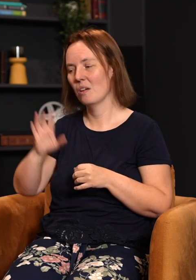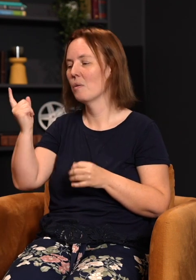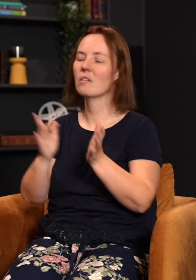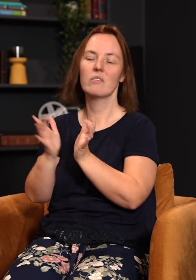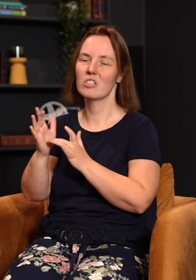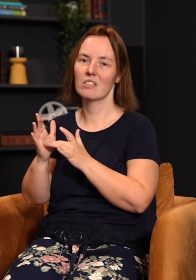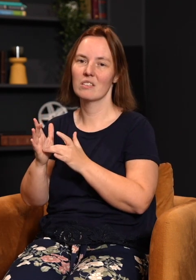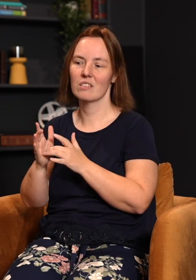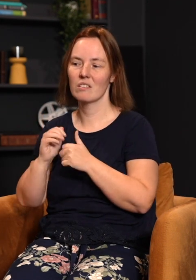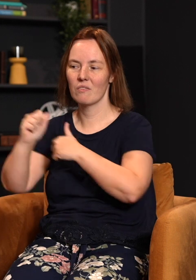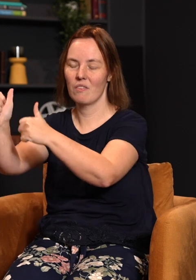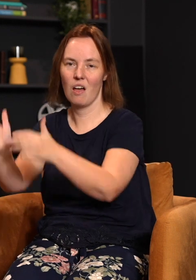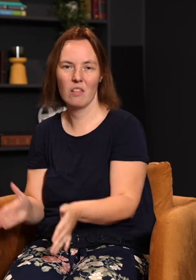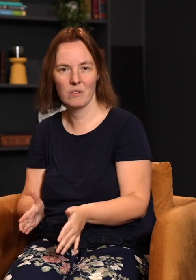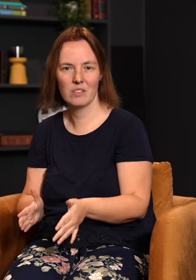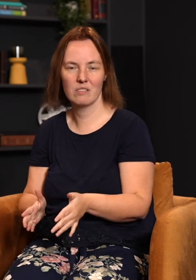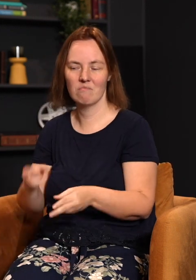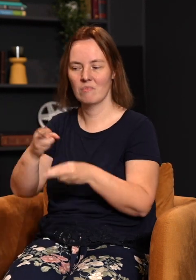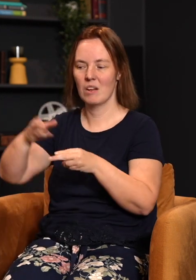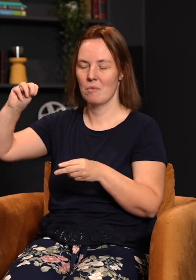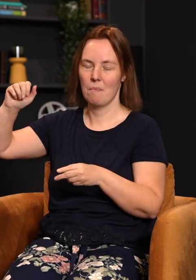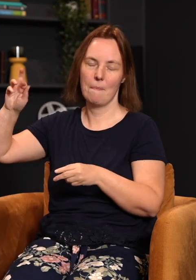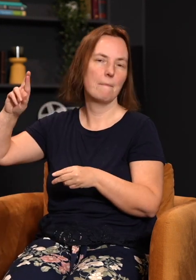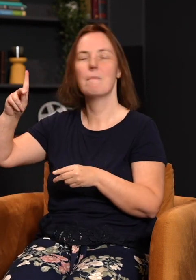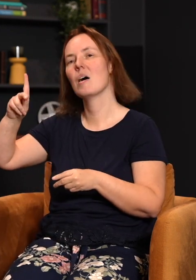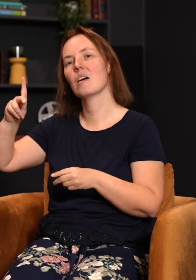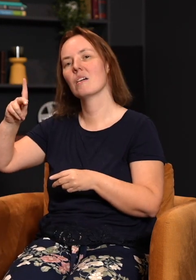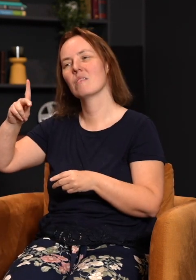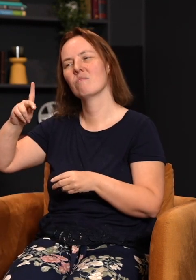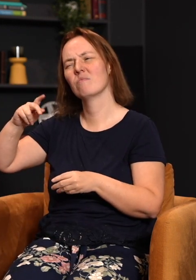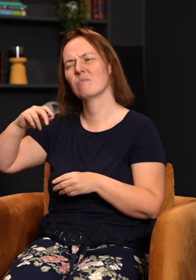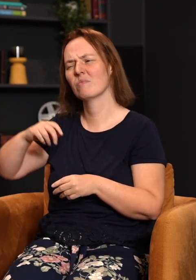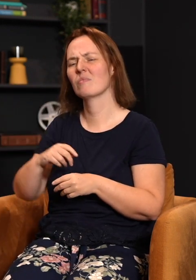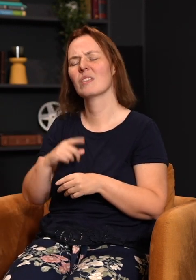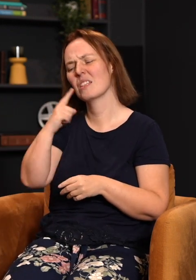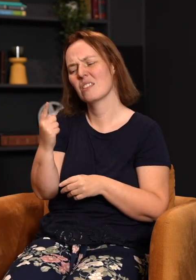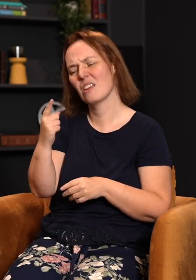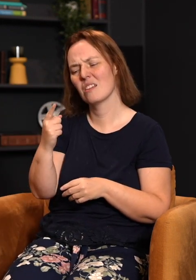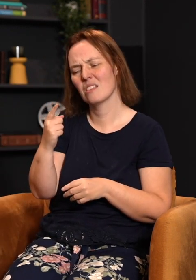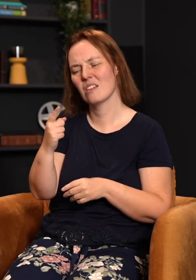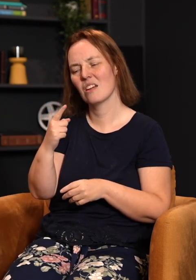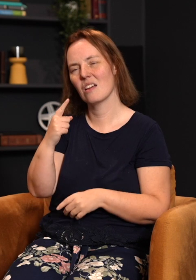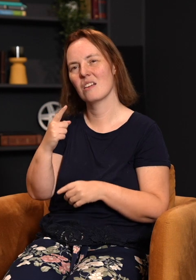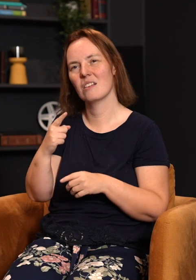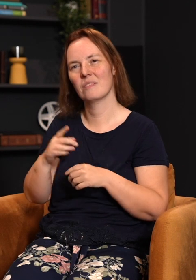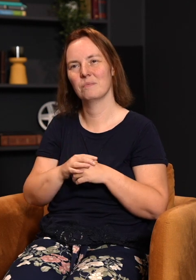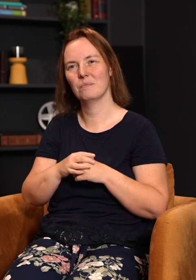One of Jesus' followers named Mark made a powerful observation about Jesus' death on the cross. In chapter 15, Mark